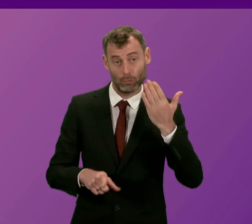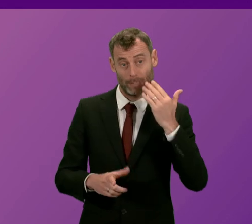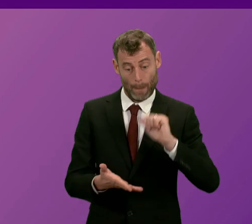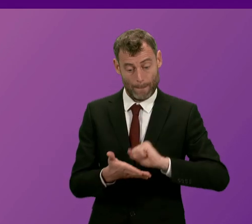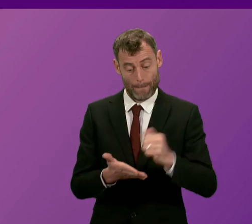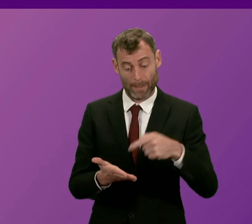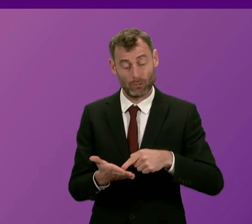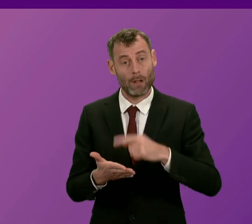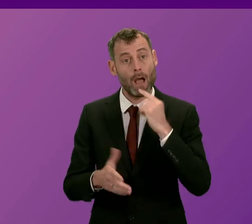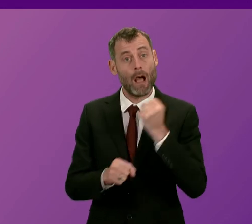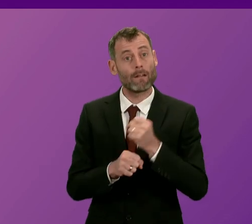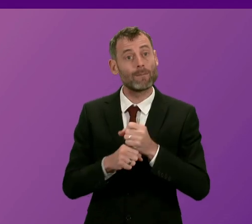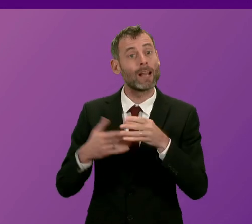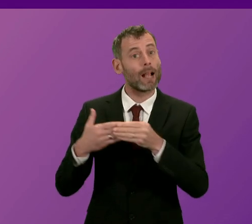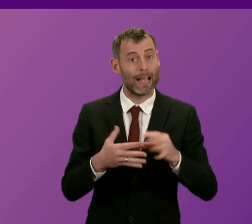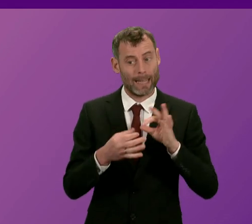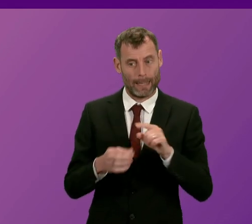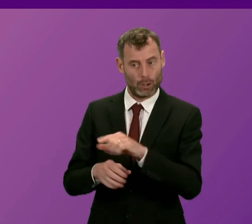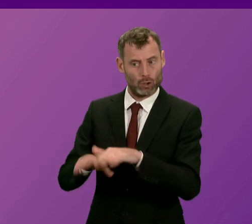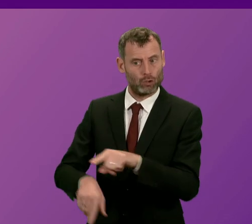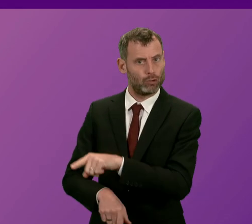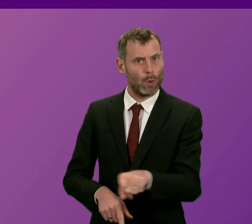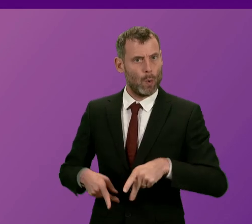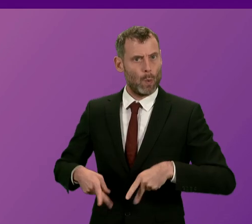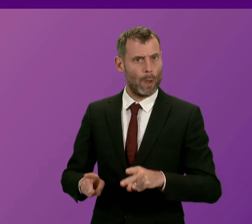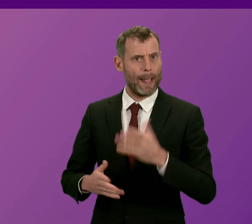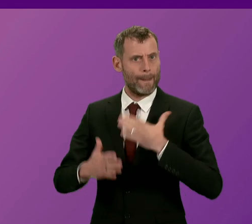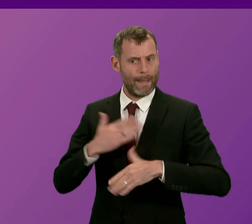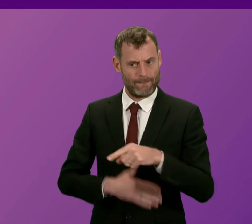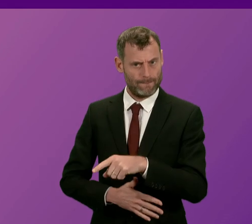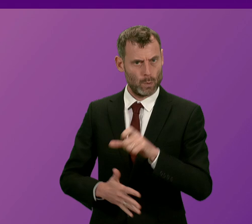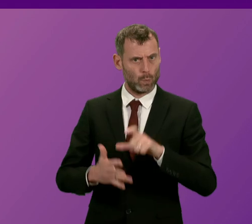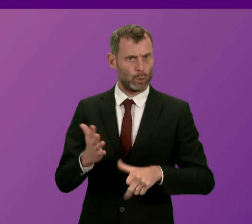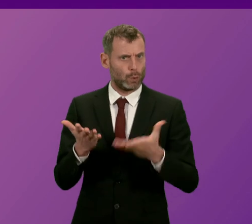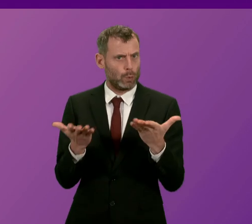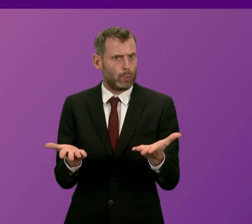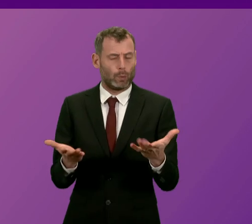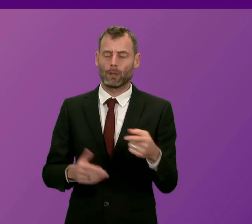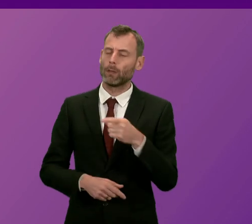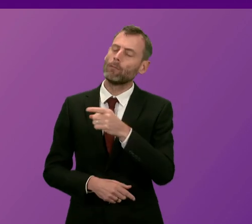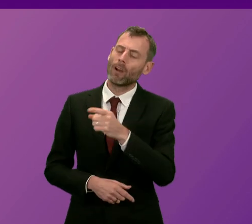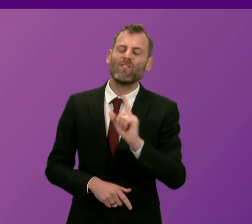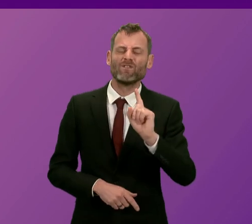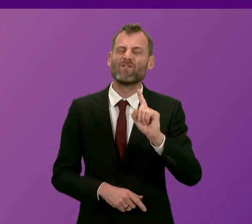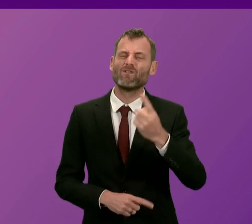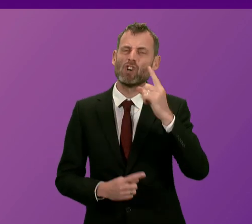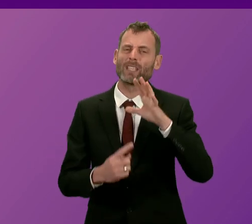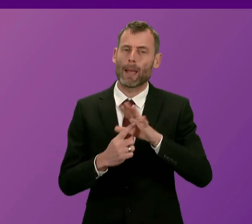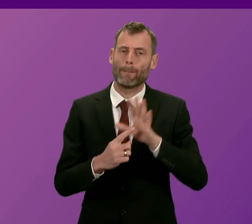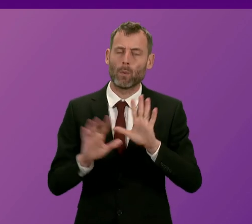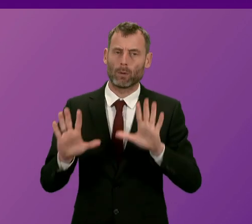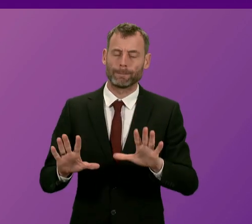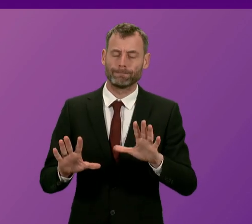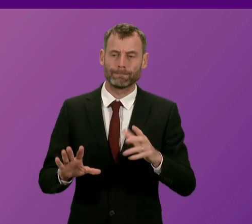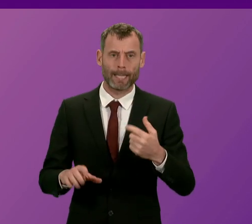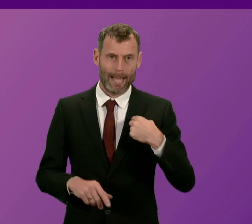guidance on behaviour? First Minister. I think the first thing is to say that I understand the